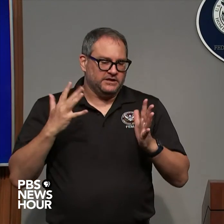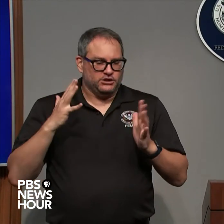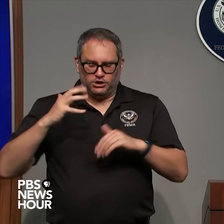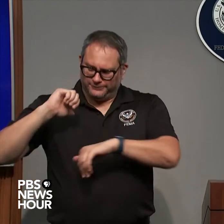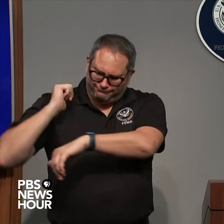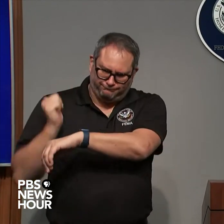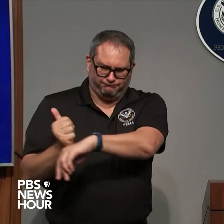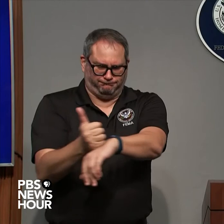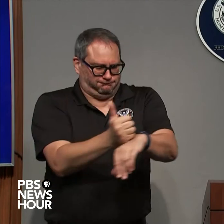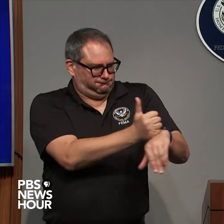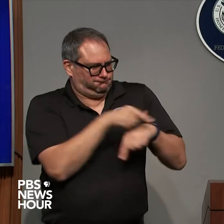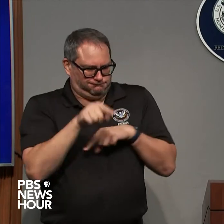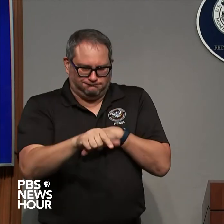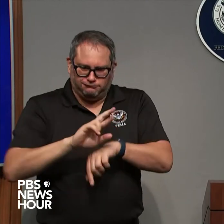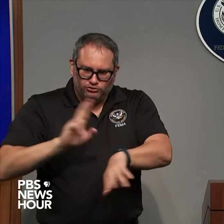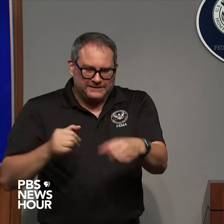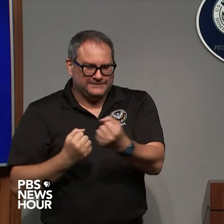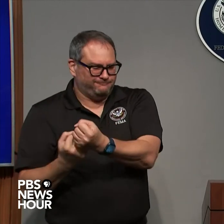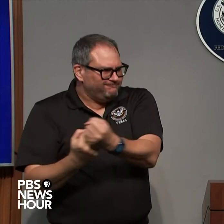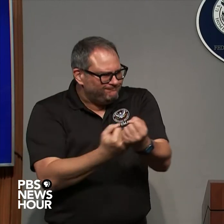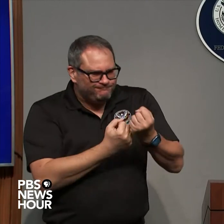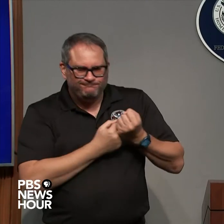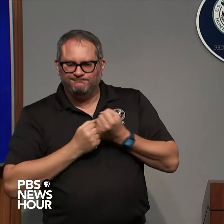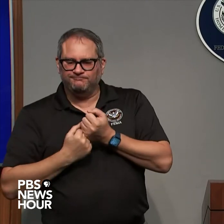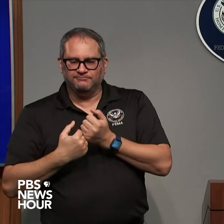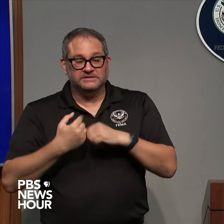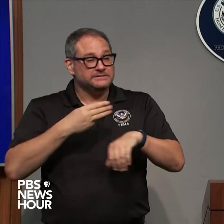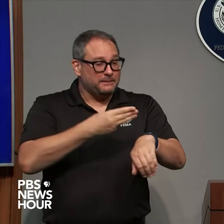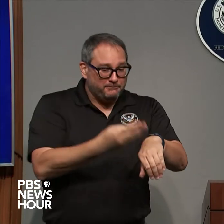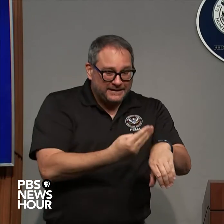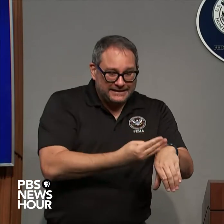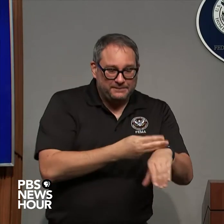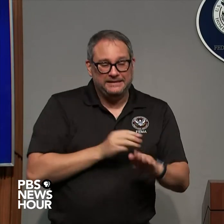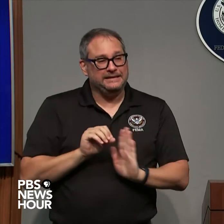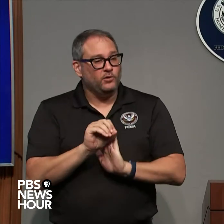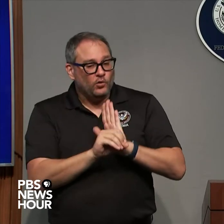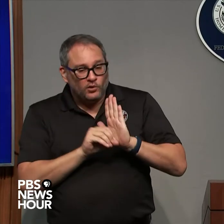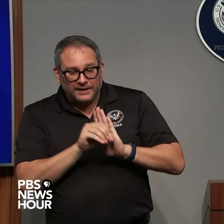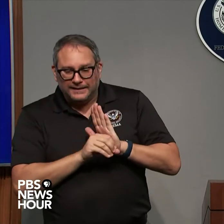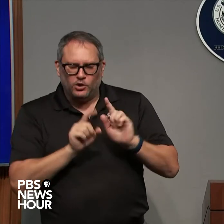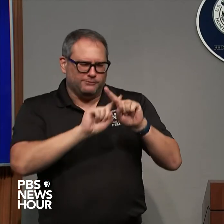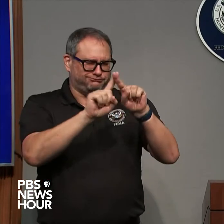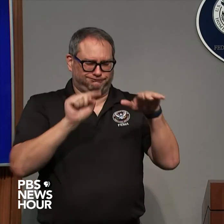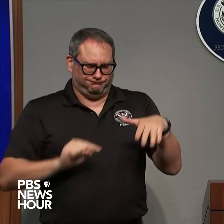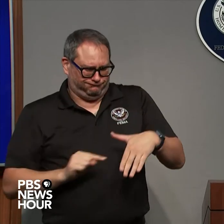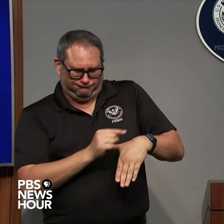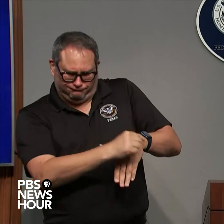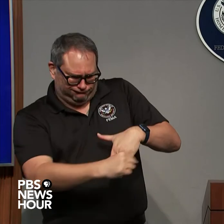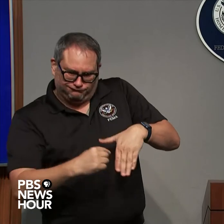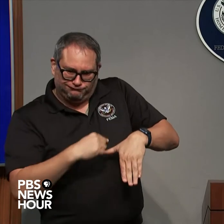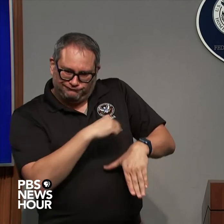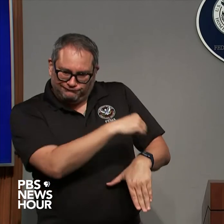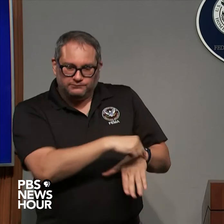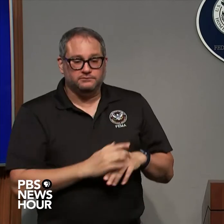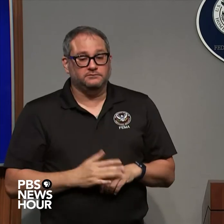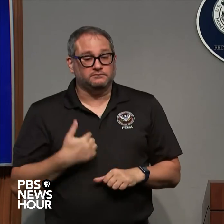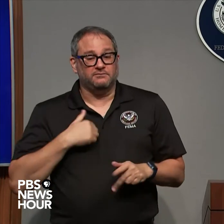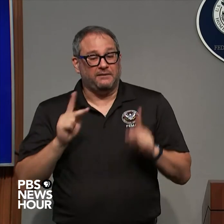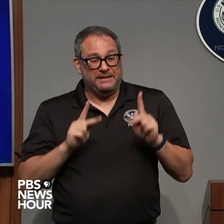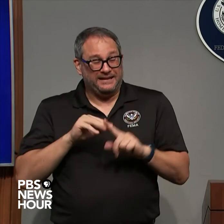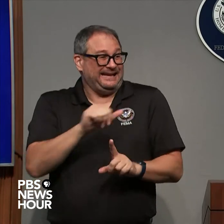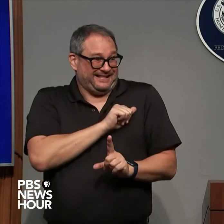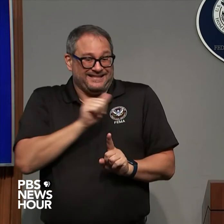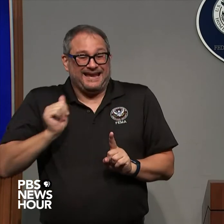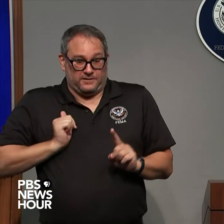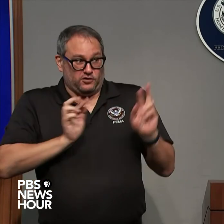staged in places like Miami as well as in Orlando and other parts but we also have personnel that are staged in Atlanta Georgia at our regional office